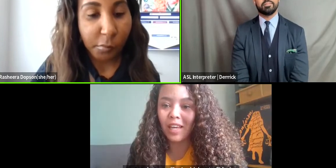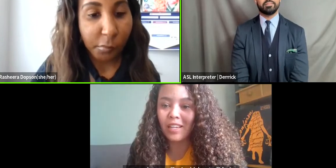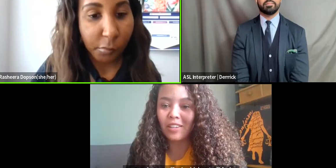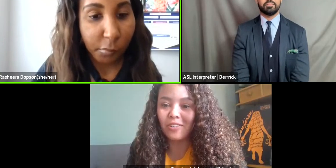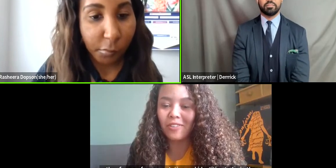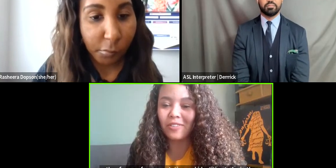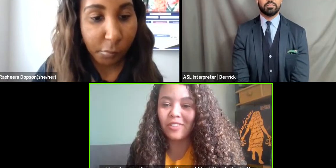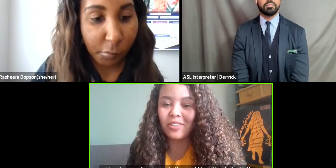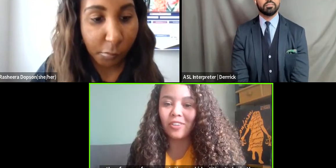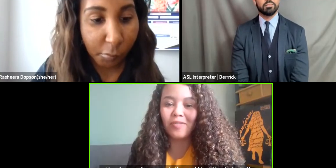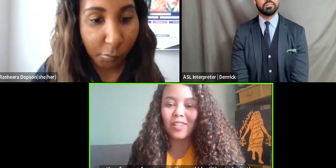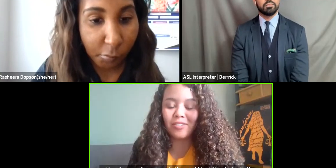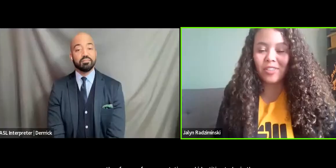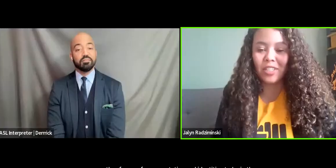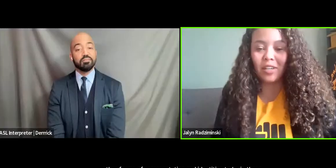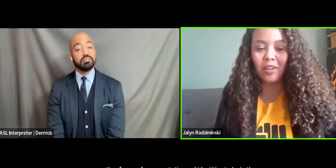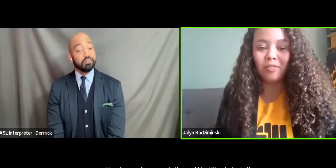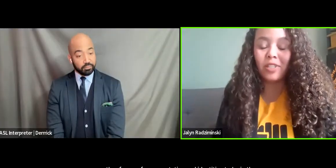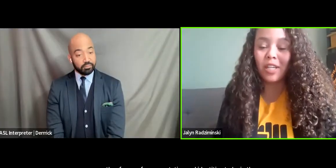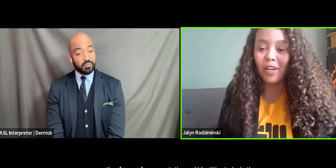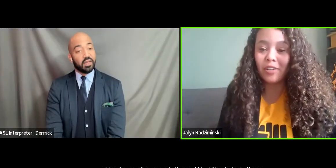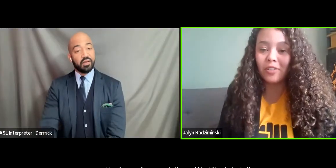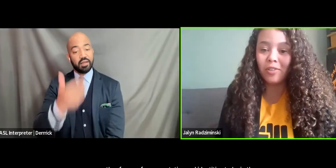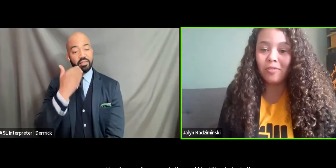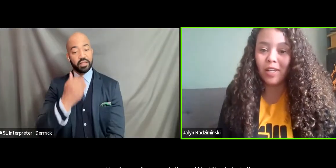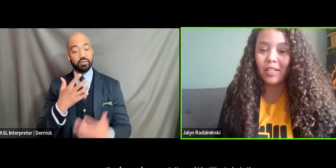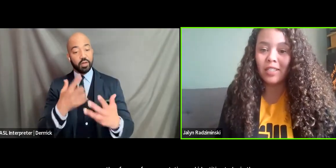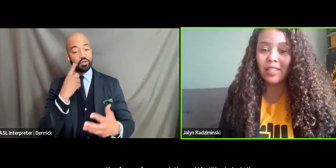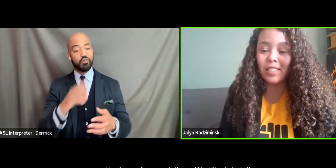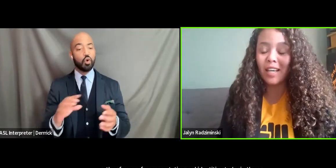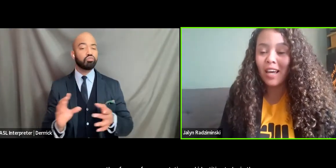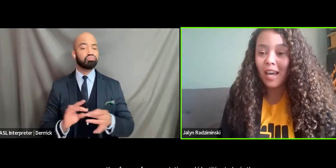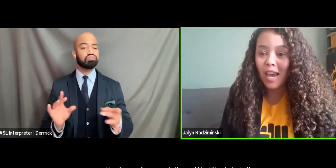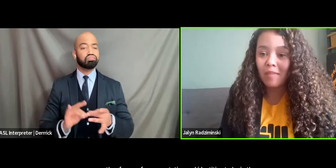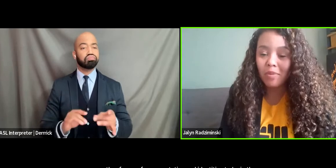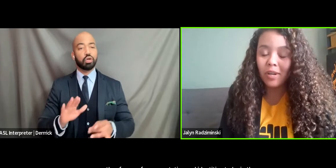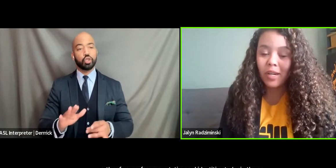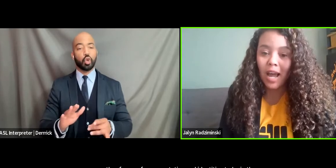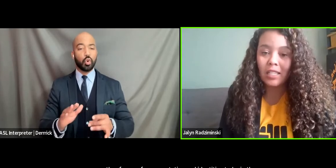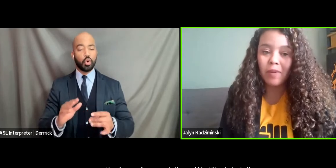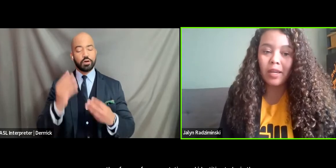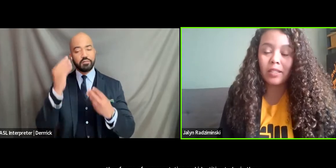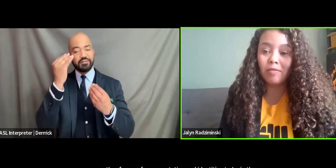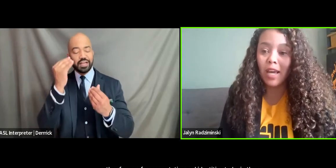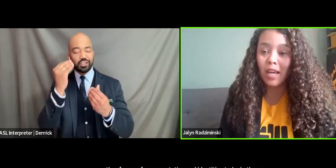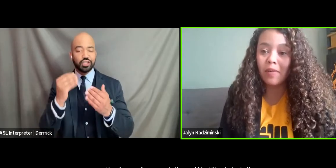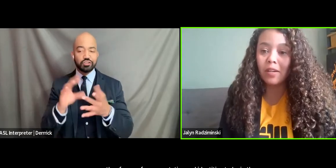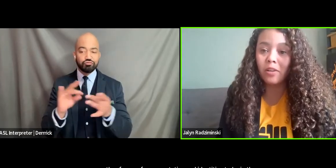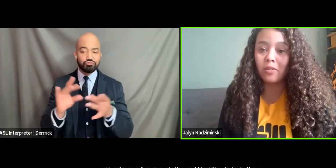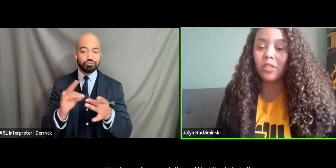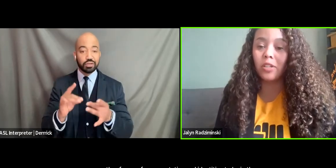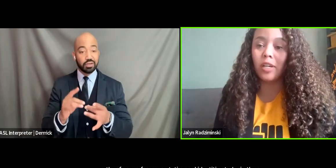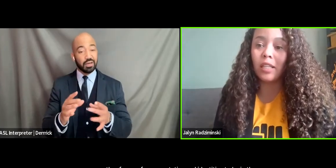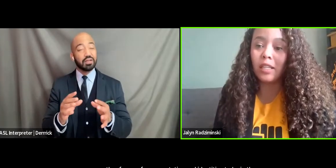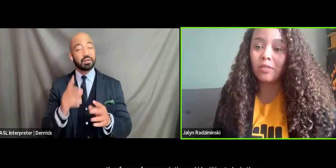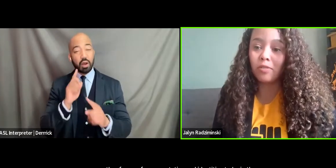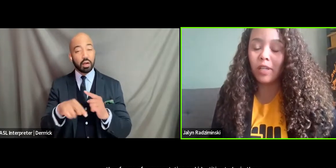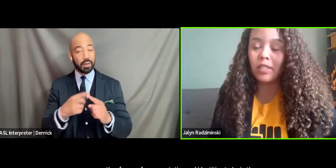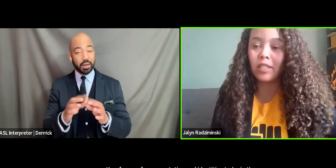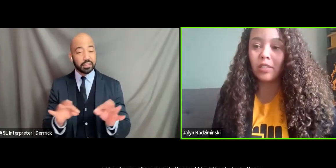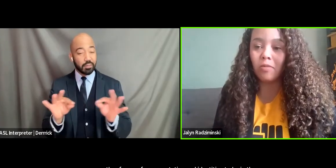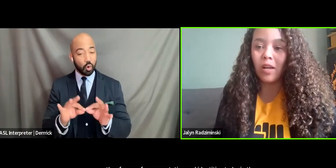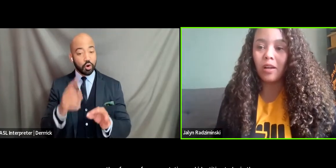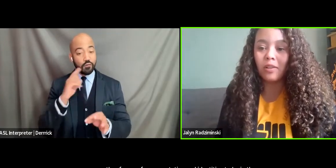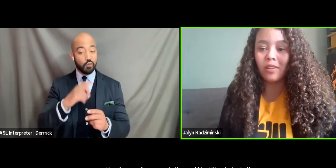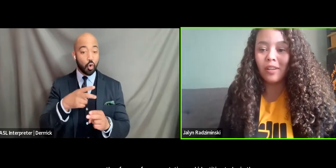thank you so much for share for sharing those reflections and important aspects of name and culture in this